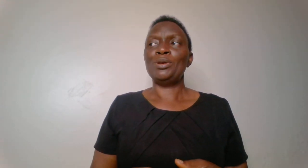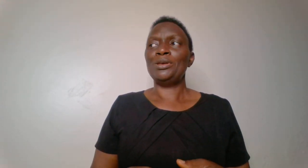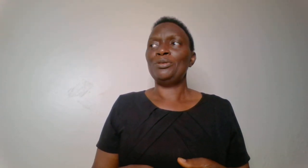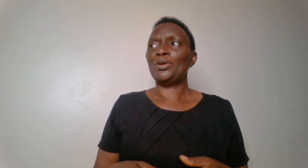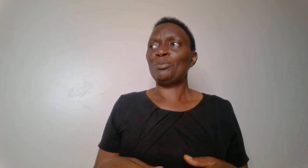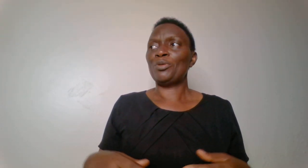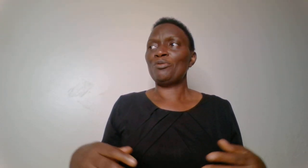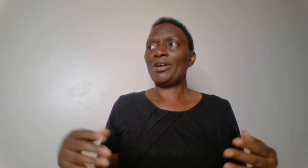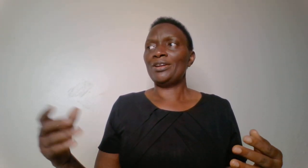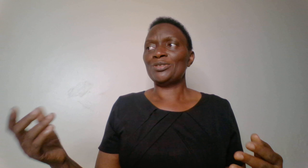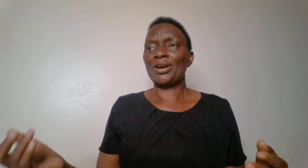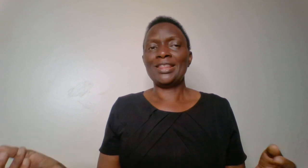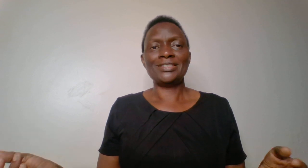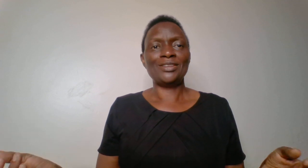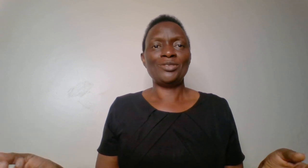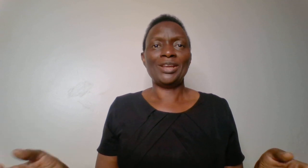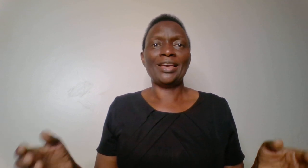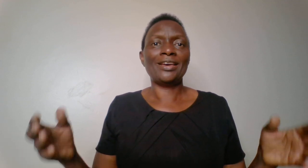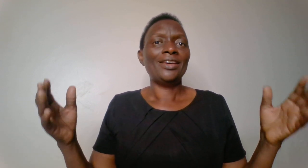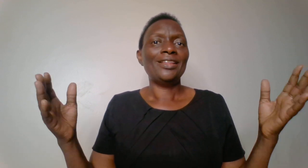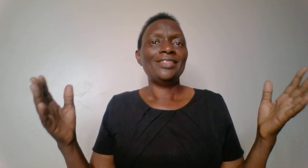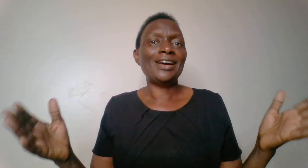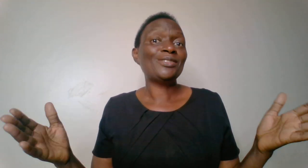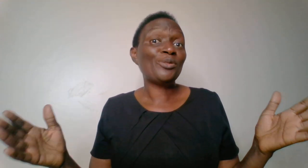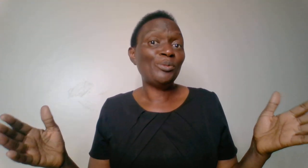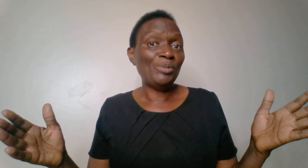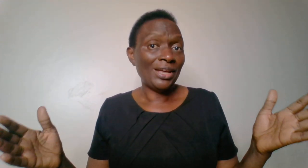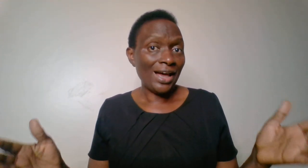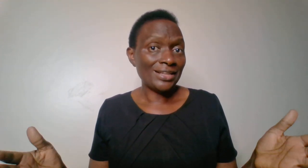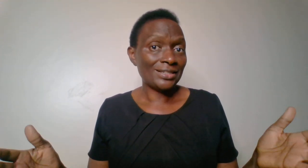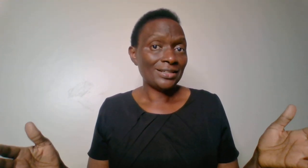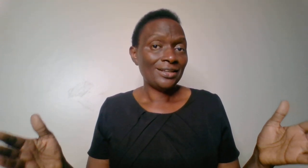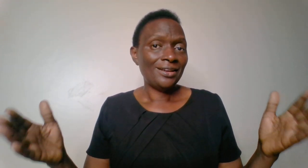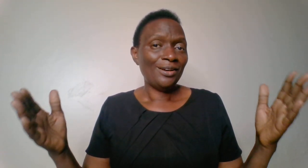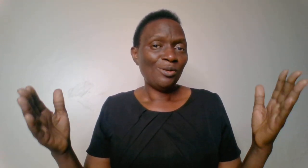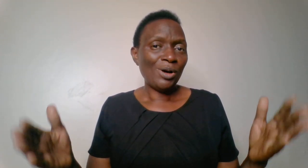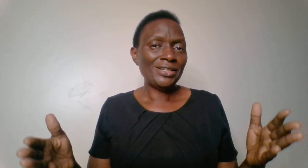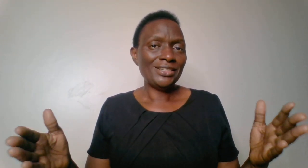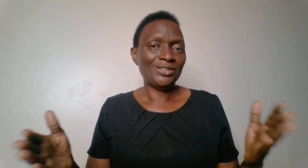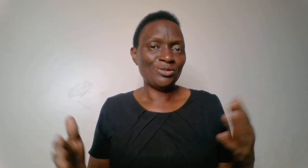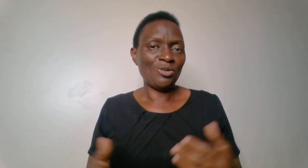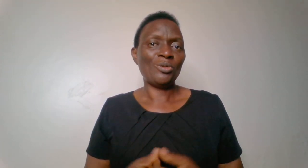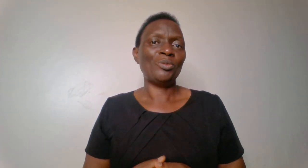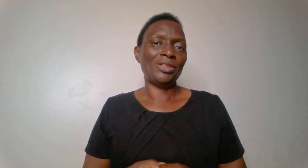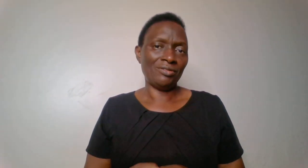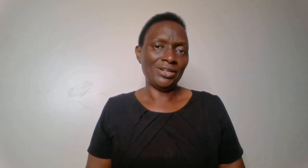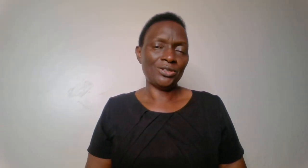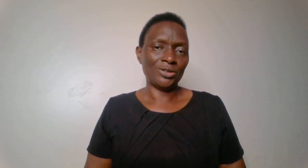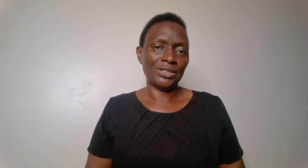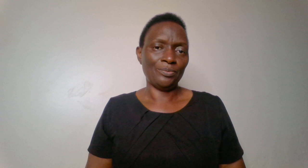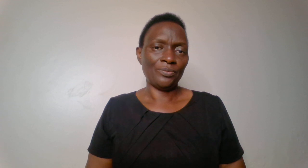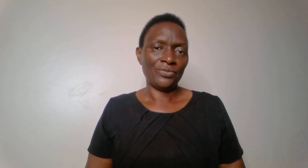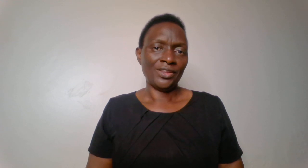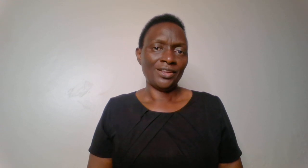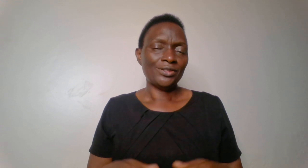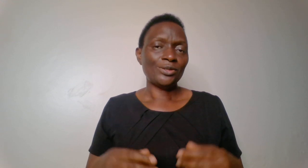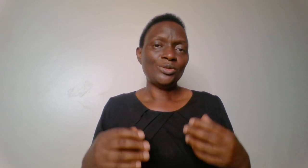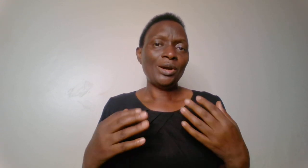you keep referring to others and you're like, that could be us. What is wrong with our relationship? So today